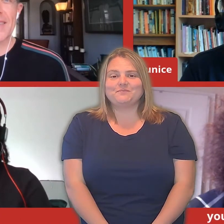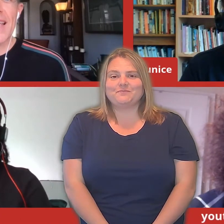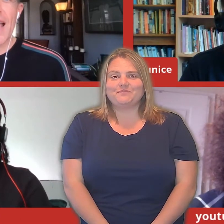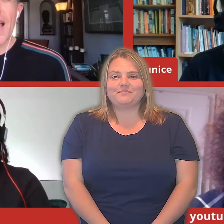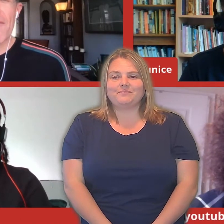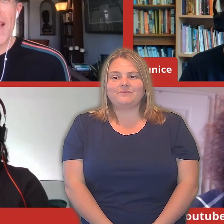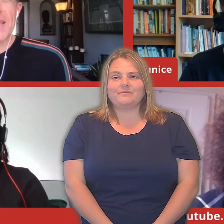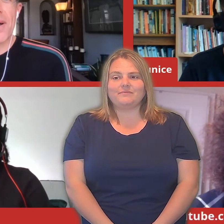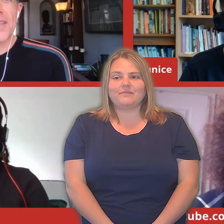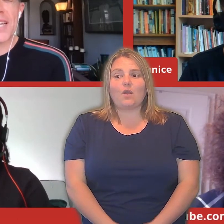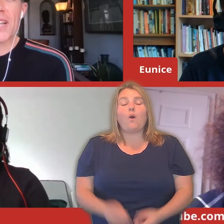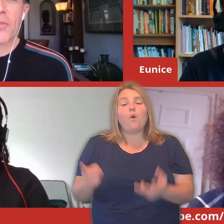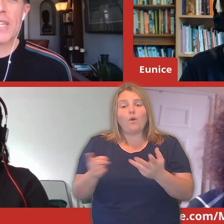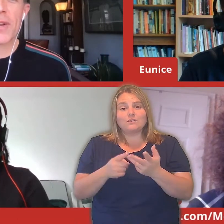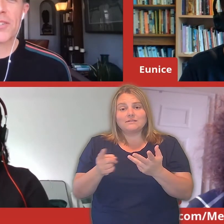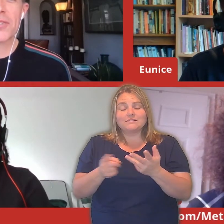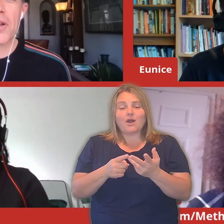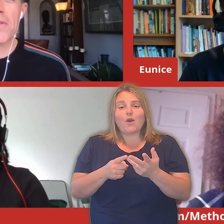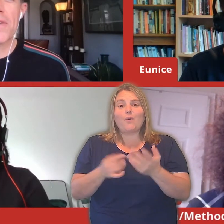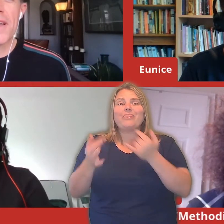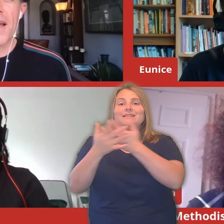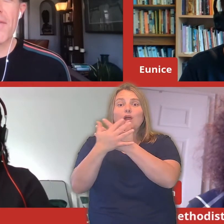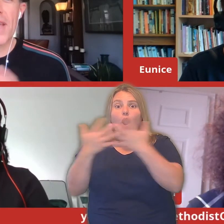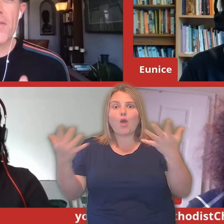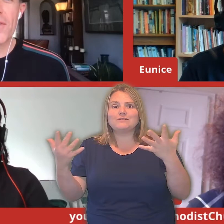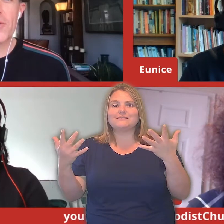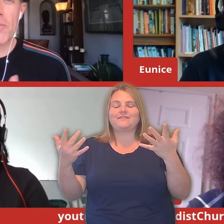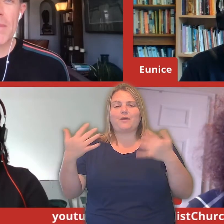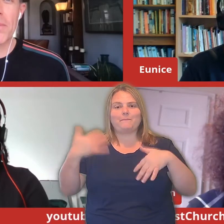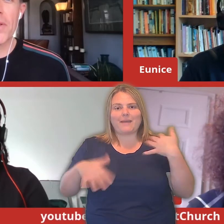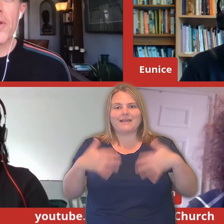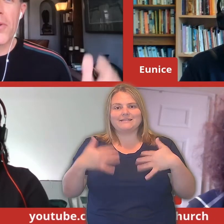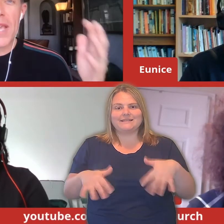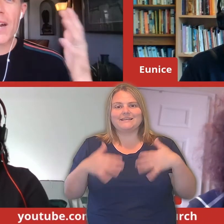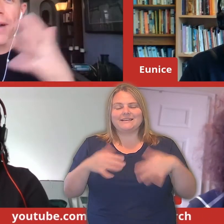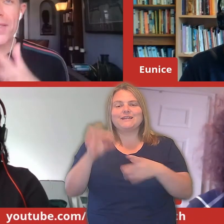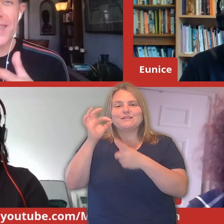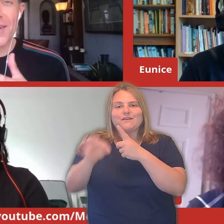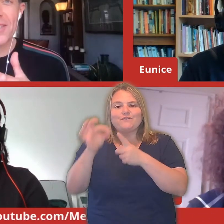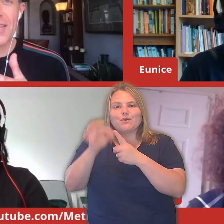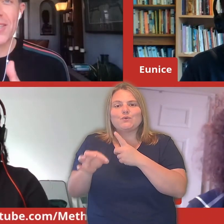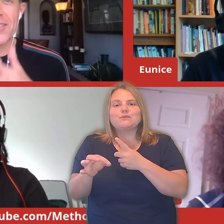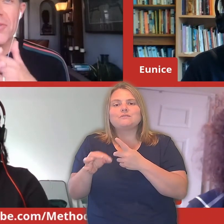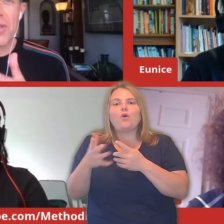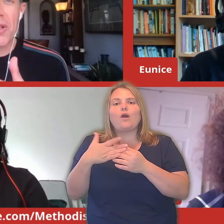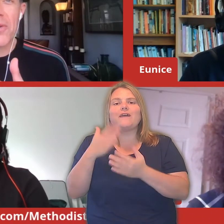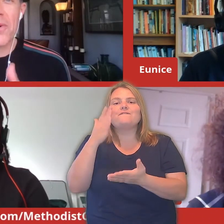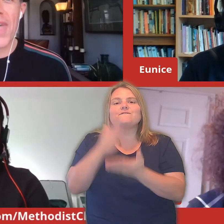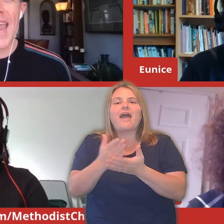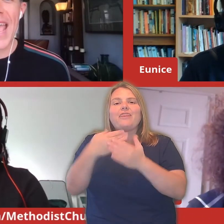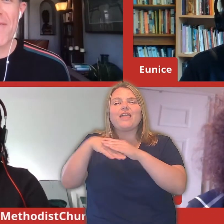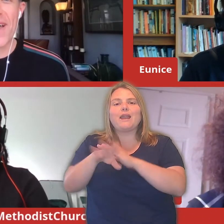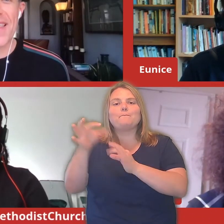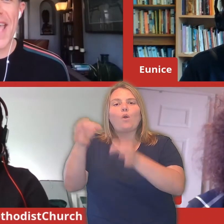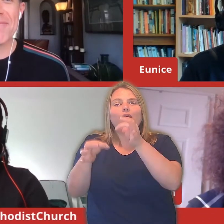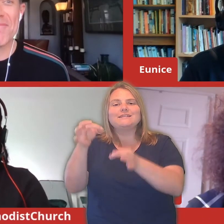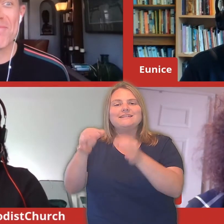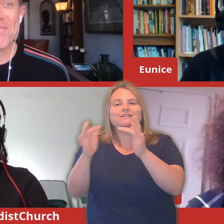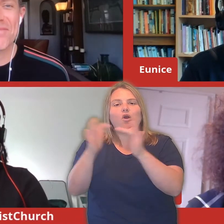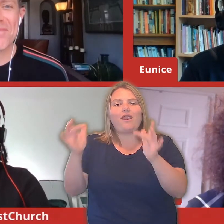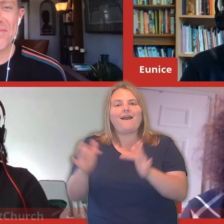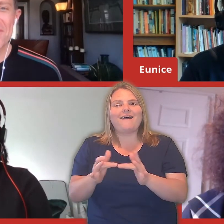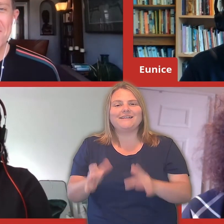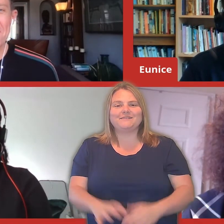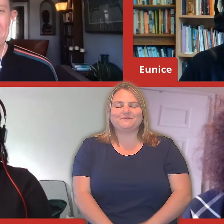Politics, a great treasure trove of interviews with people who care about this intersection. So you can Google that and find that.